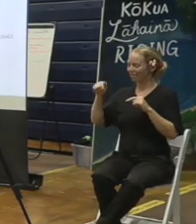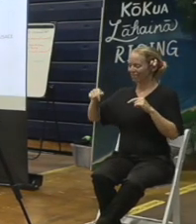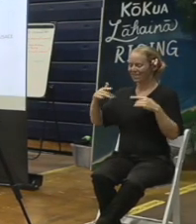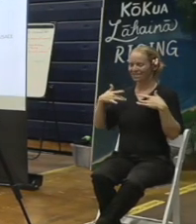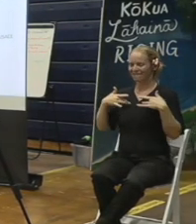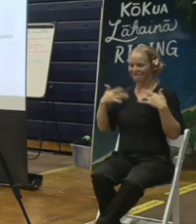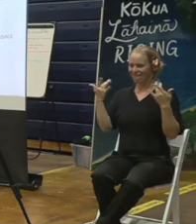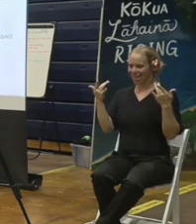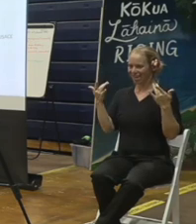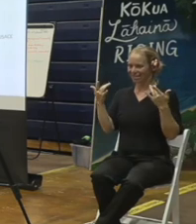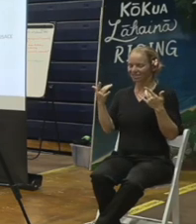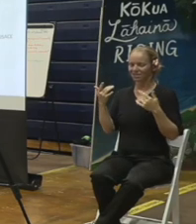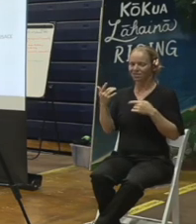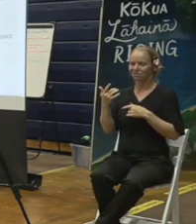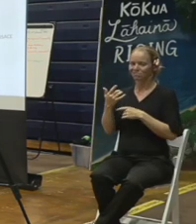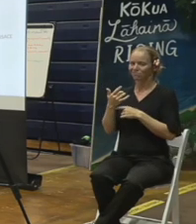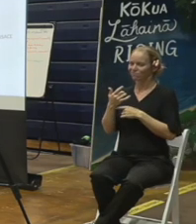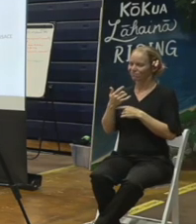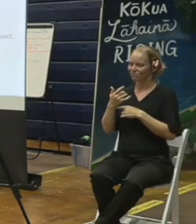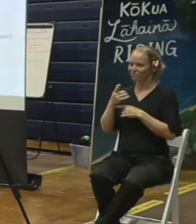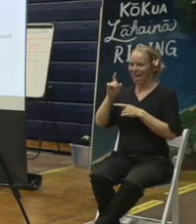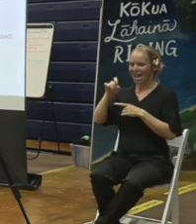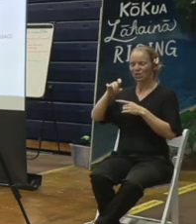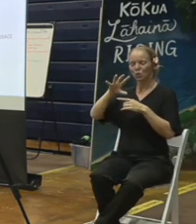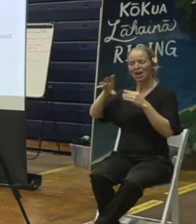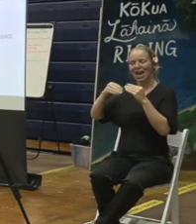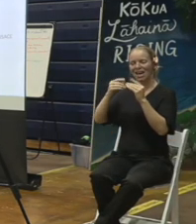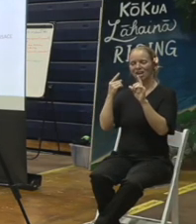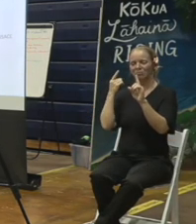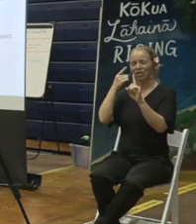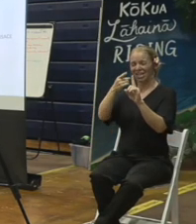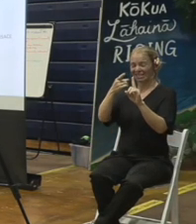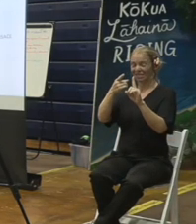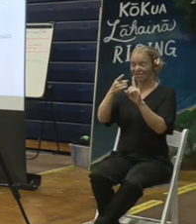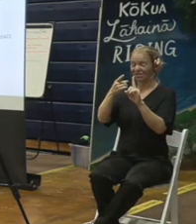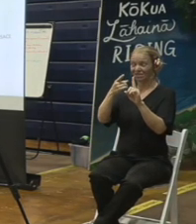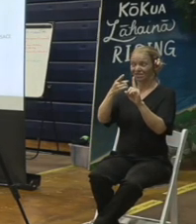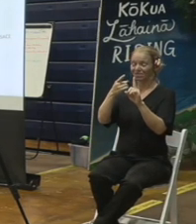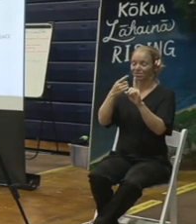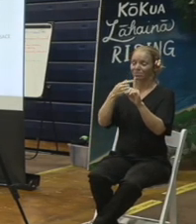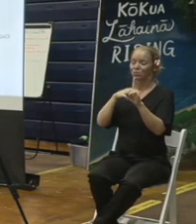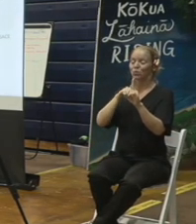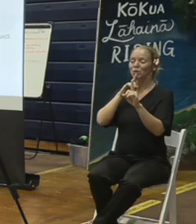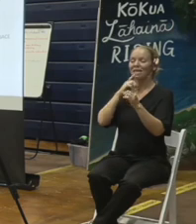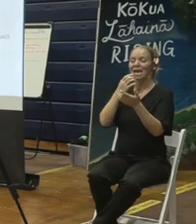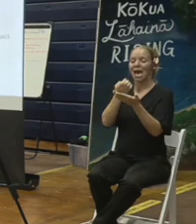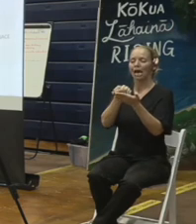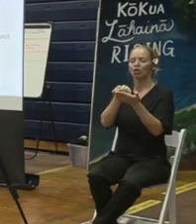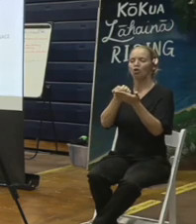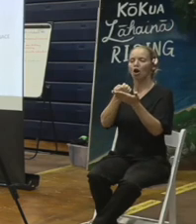we added an objective to expedite economic recovery.